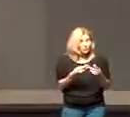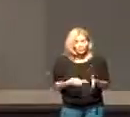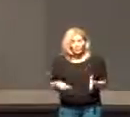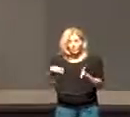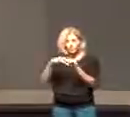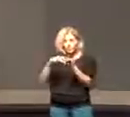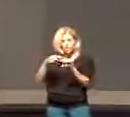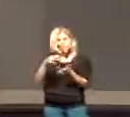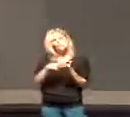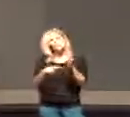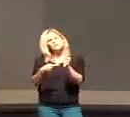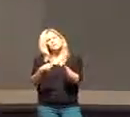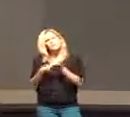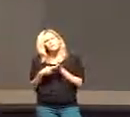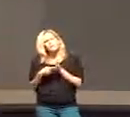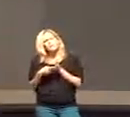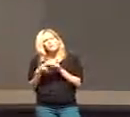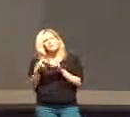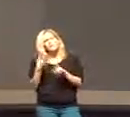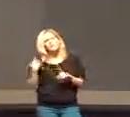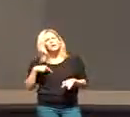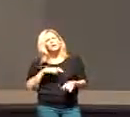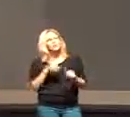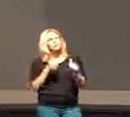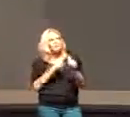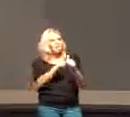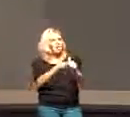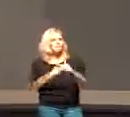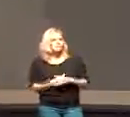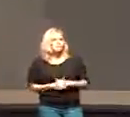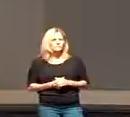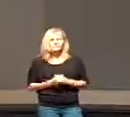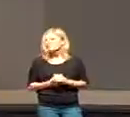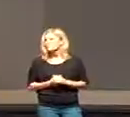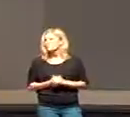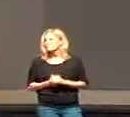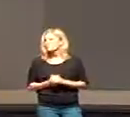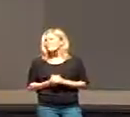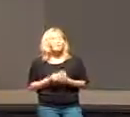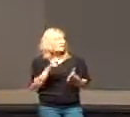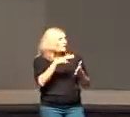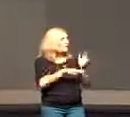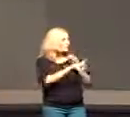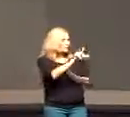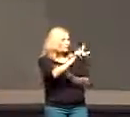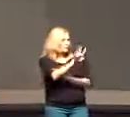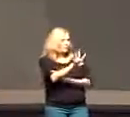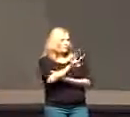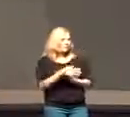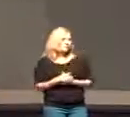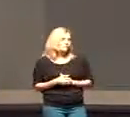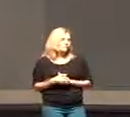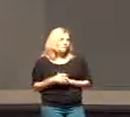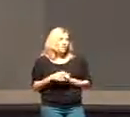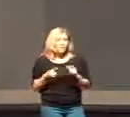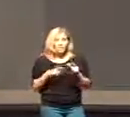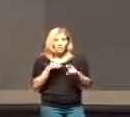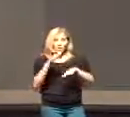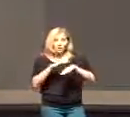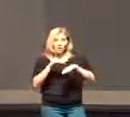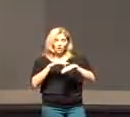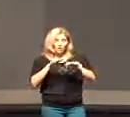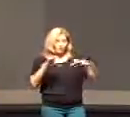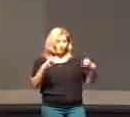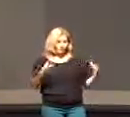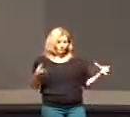the dead what does he require of us who follow after him? Look at verse 34. Then he called the